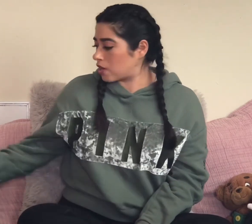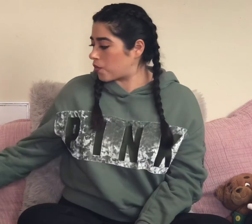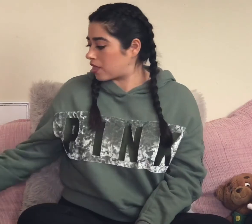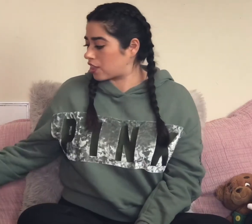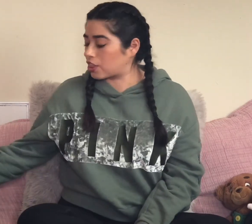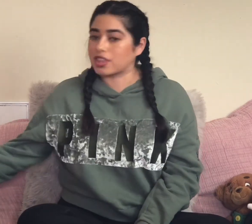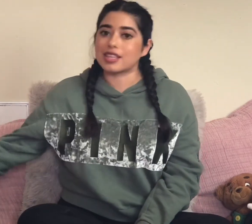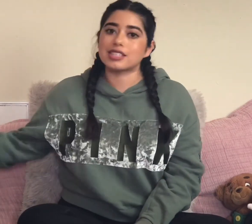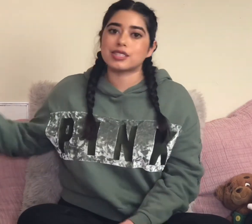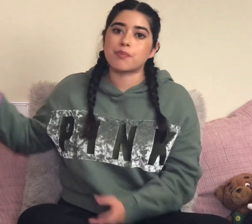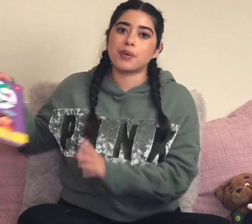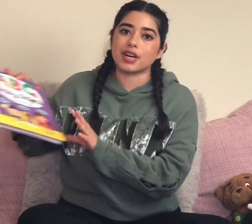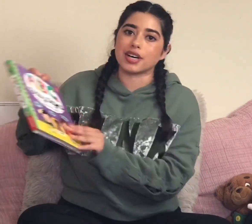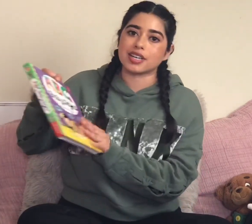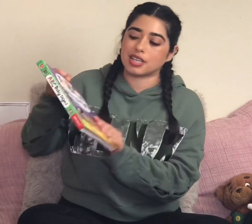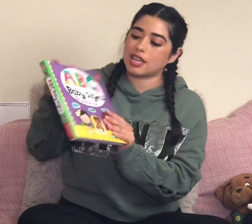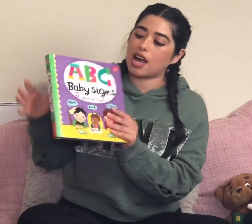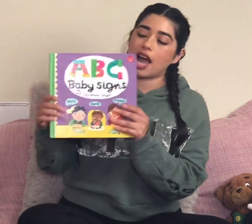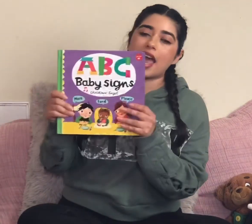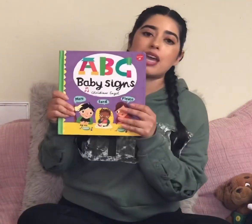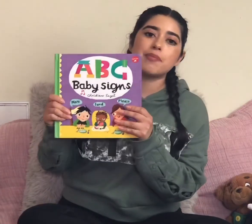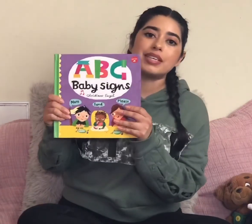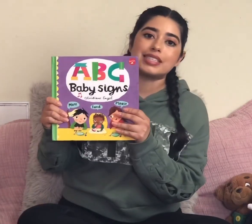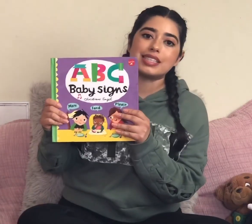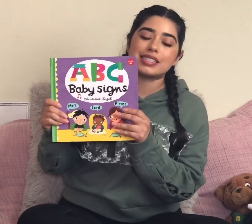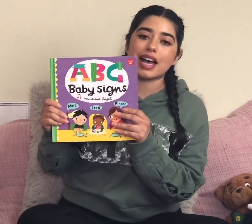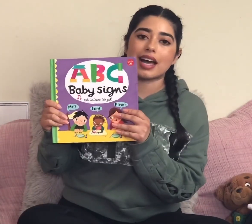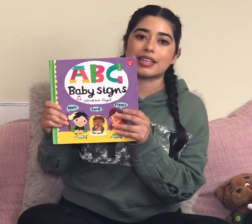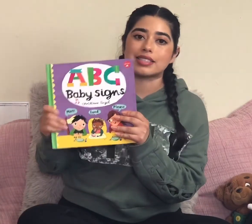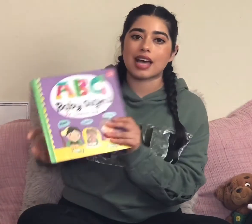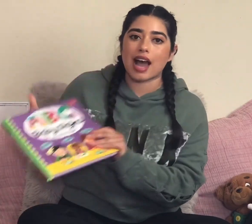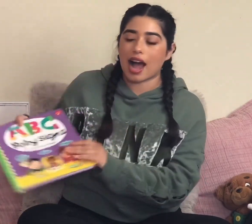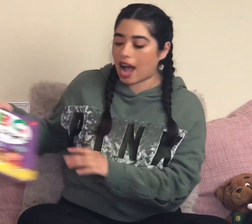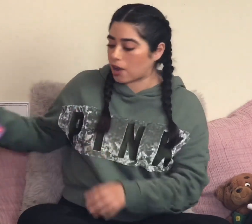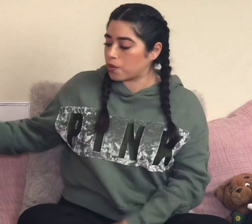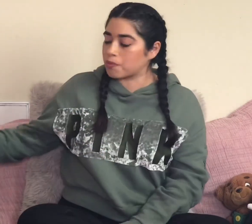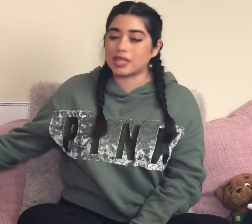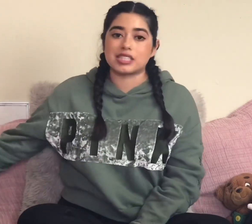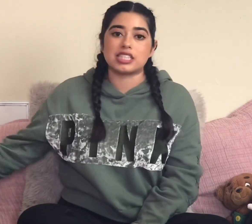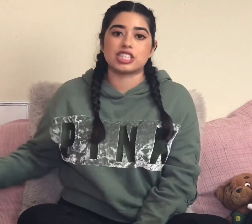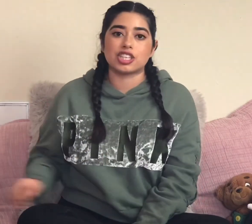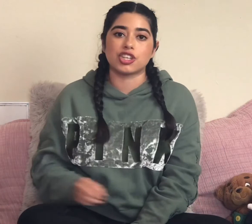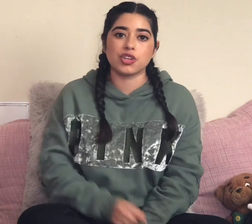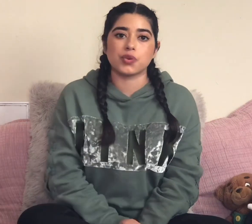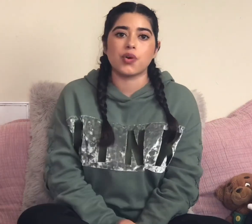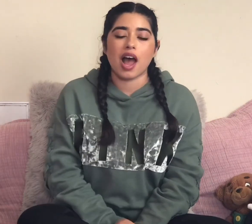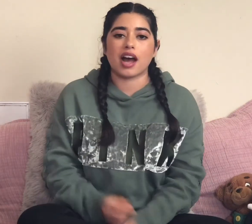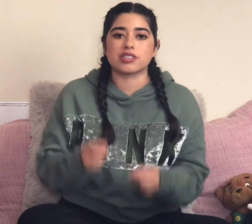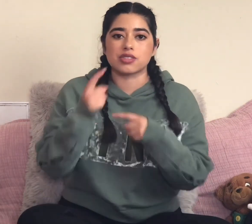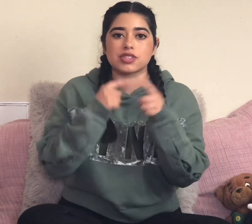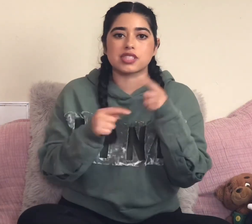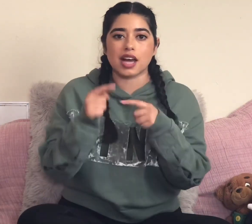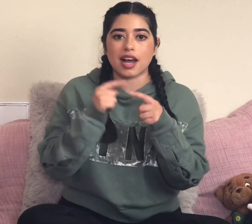with this book, ABC Signs. I will be teaching you how to sign